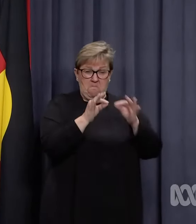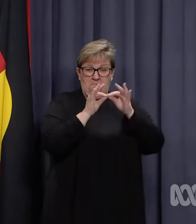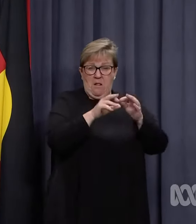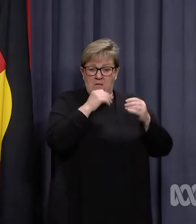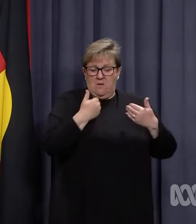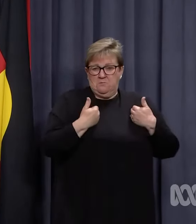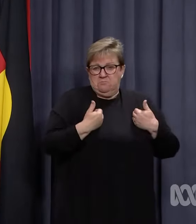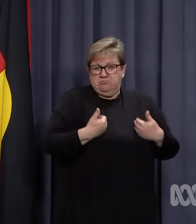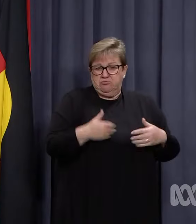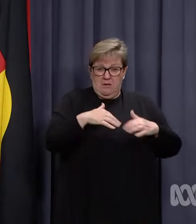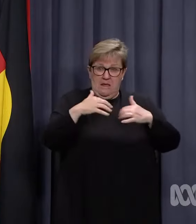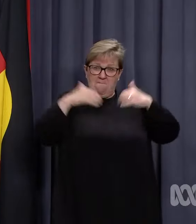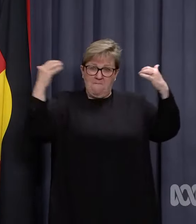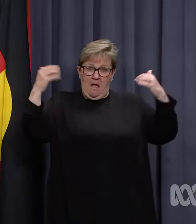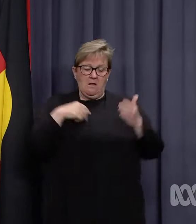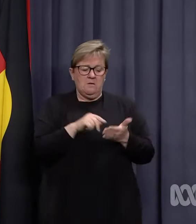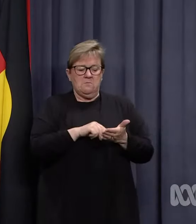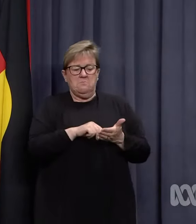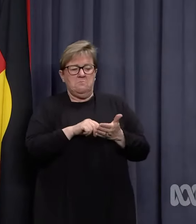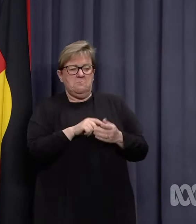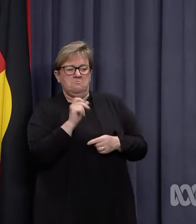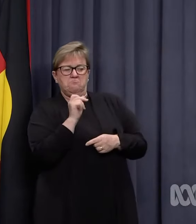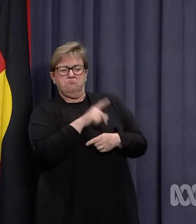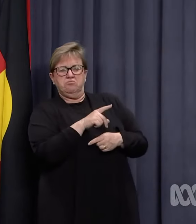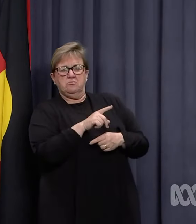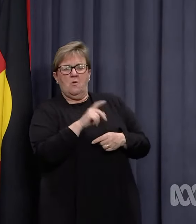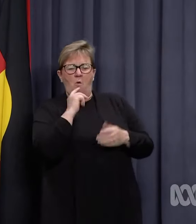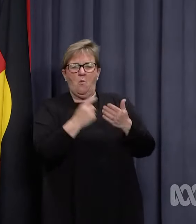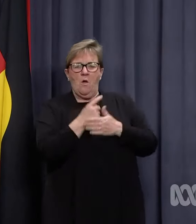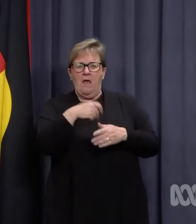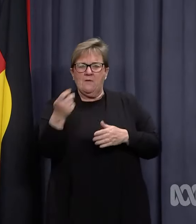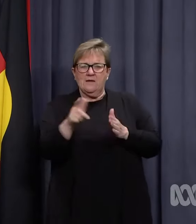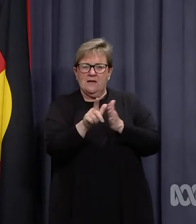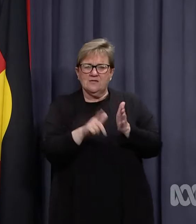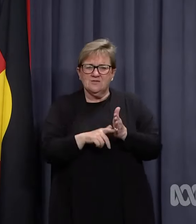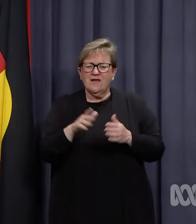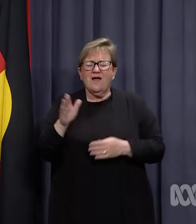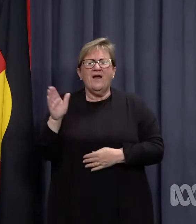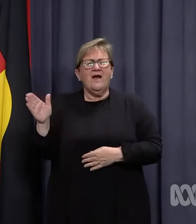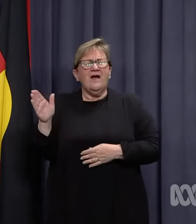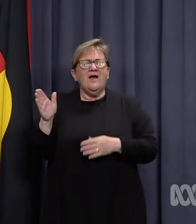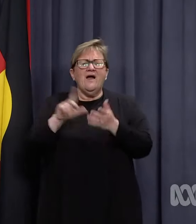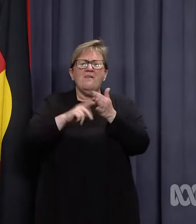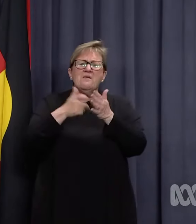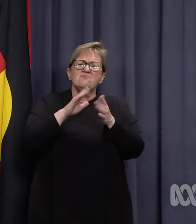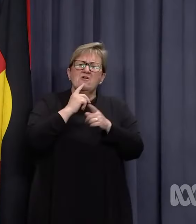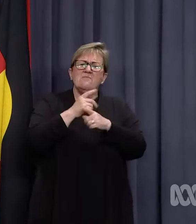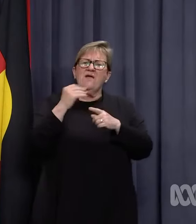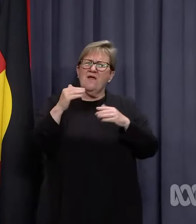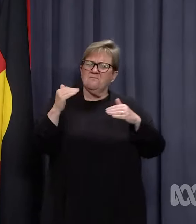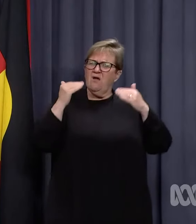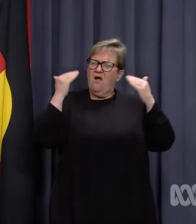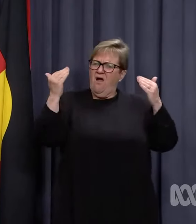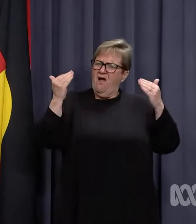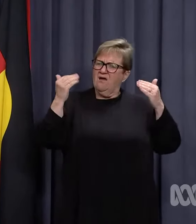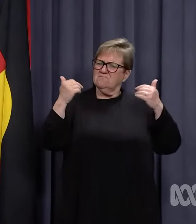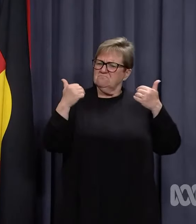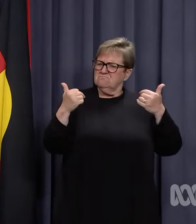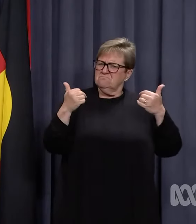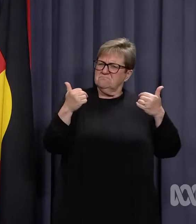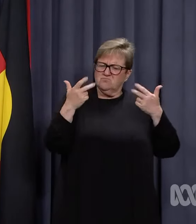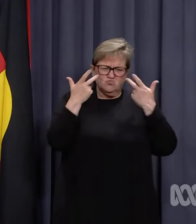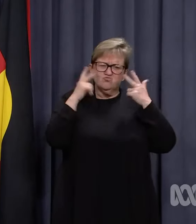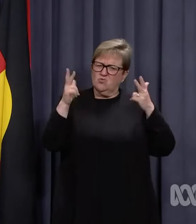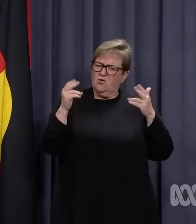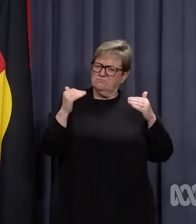from the seats of Parliament to give him a heads up on legislation? The Premier conducts himself with the highest integrity and he has shown